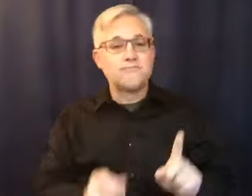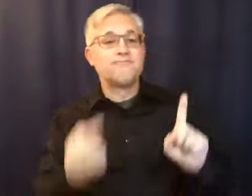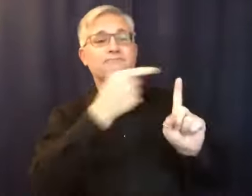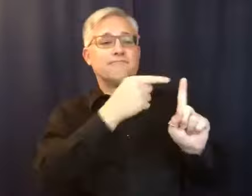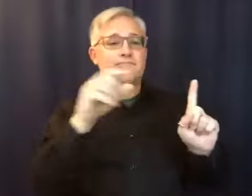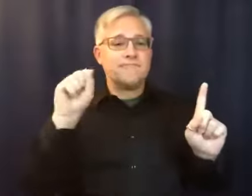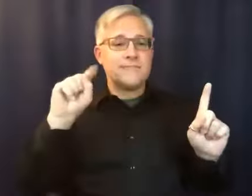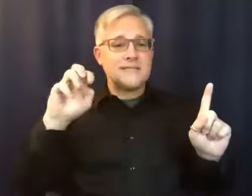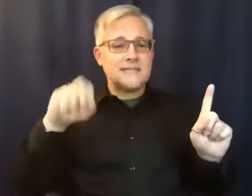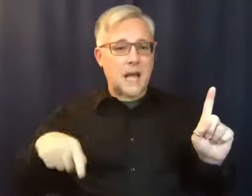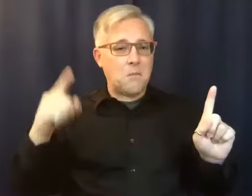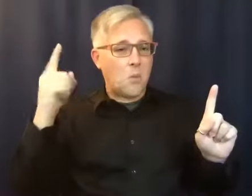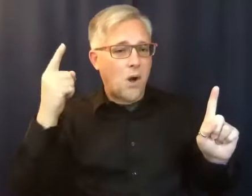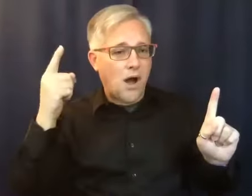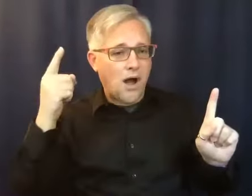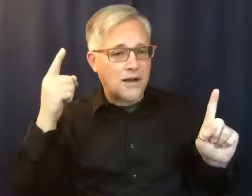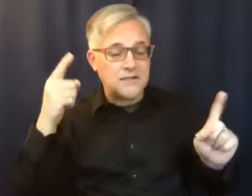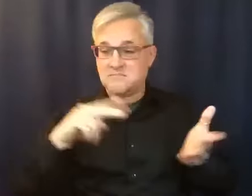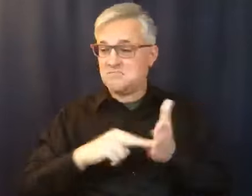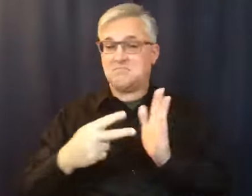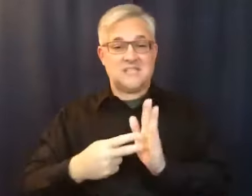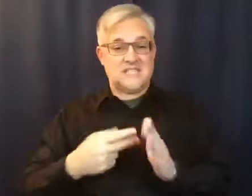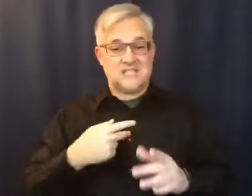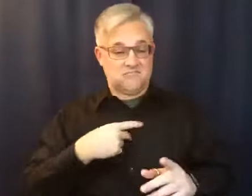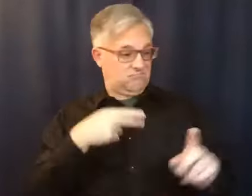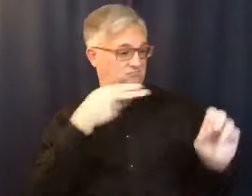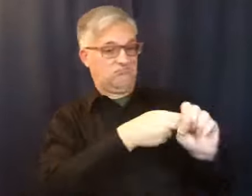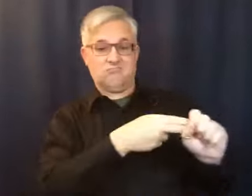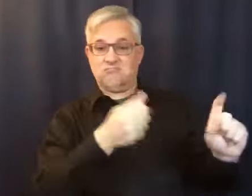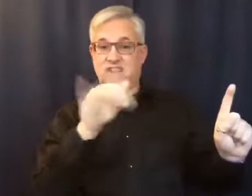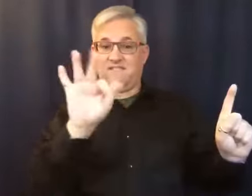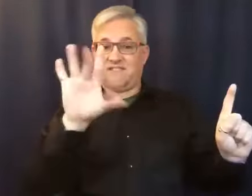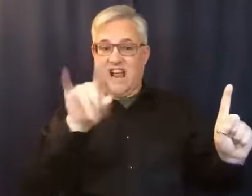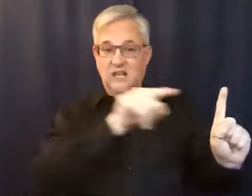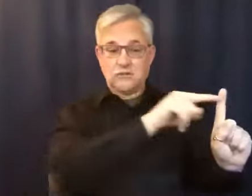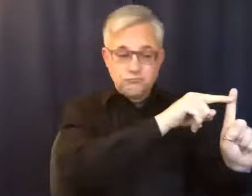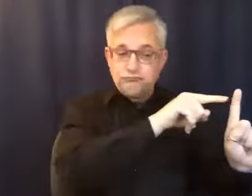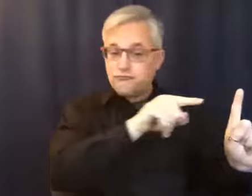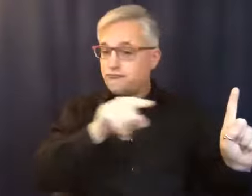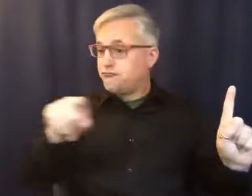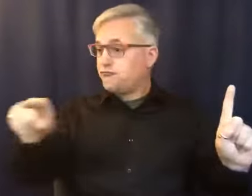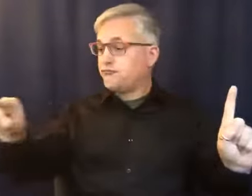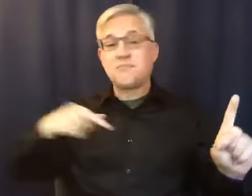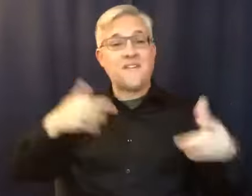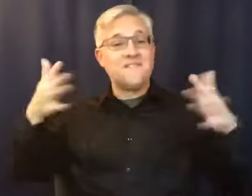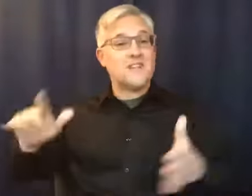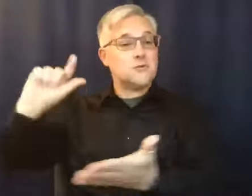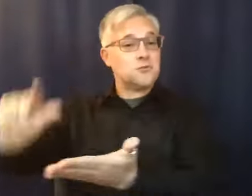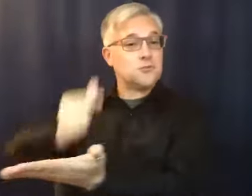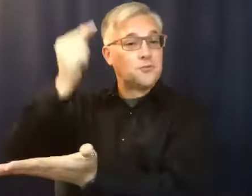never graduated. Every once in a while, I thought I was there. But something would happen that would bring